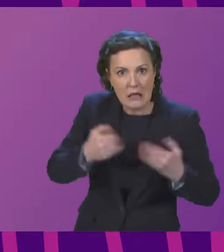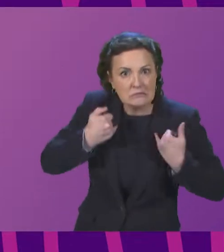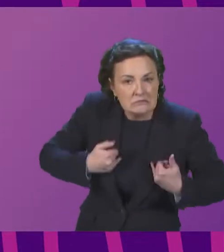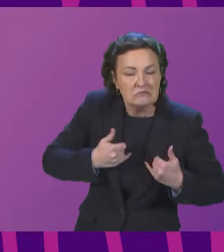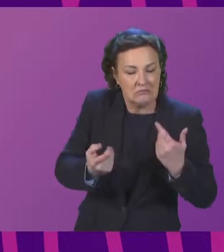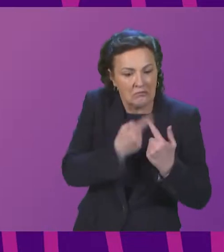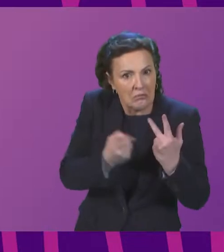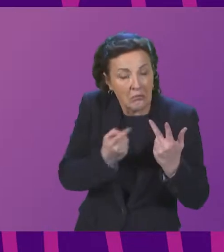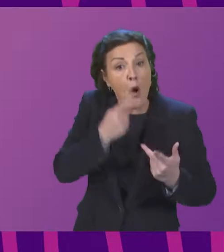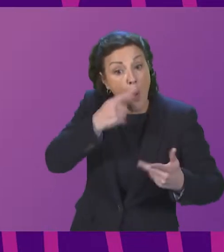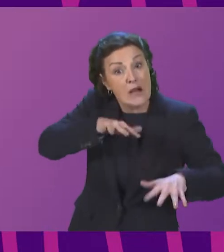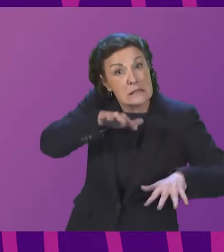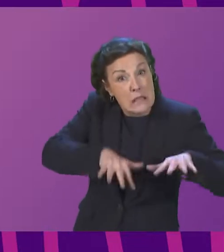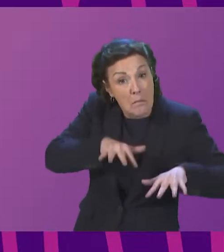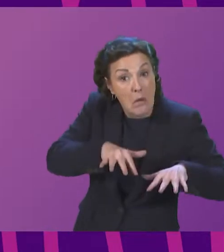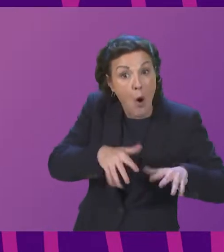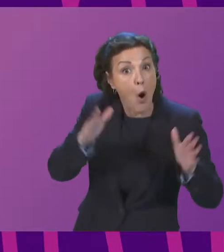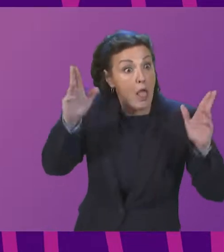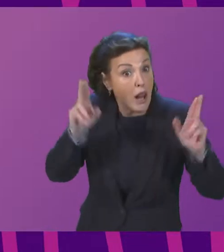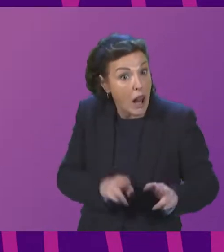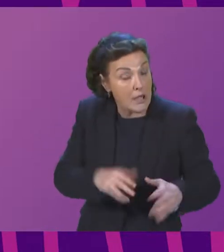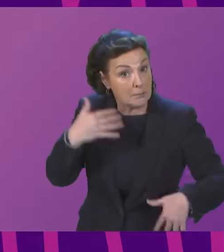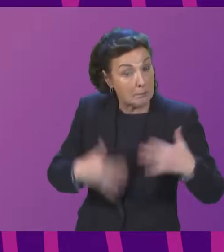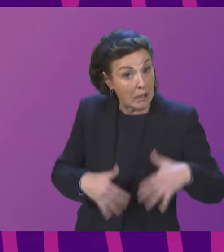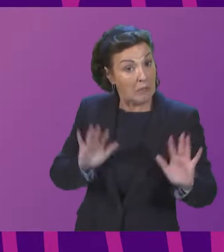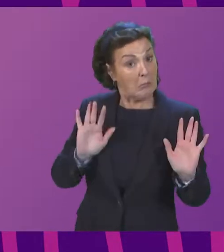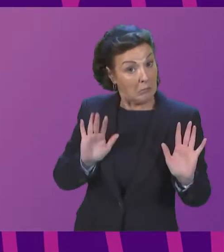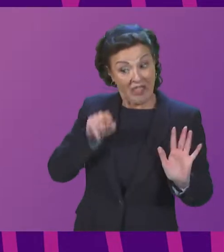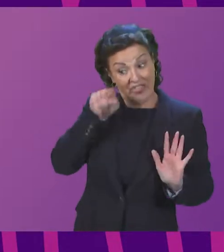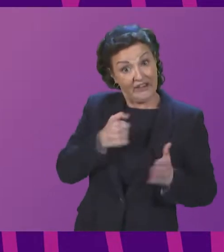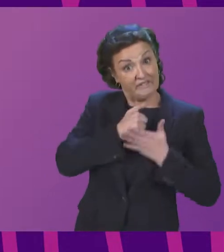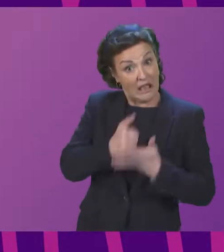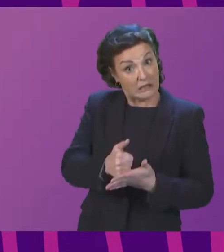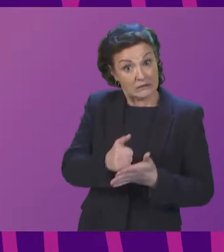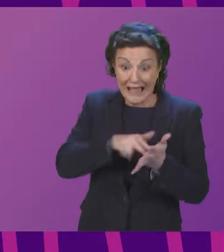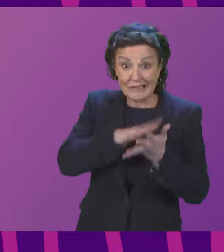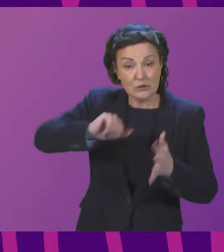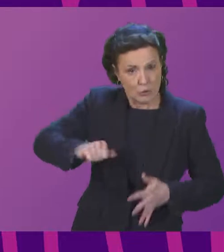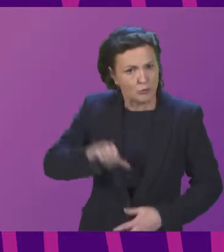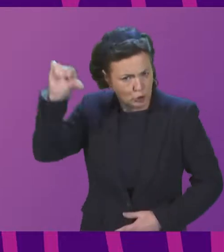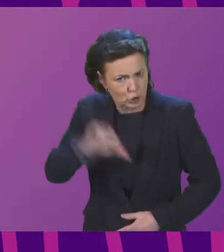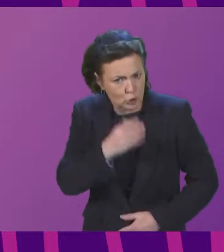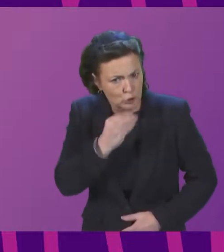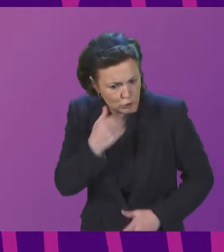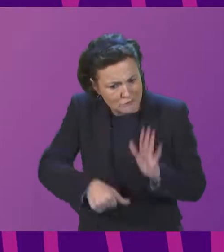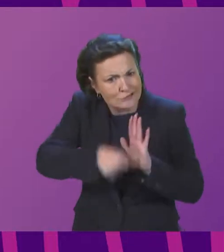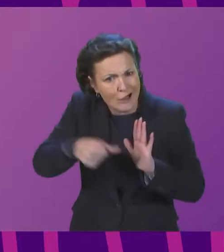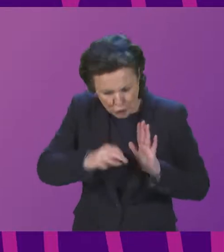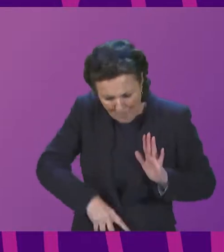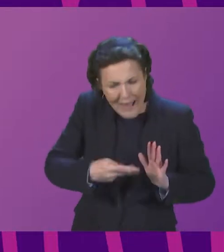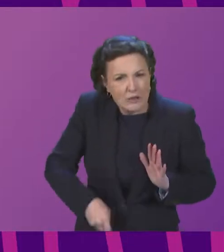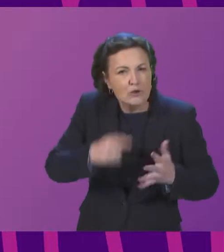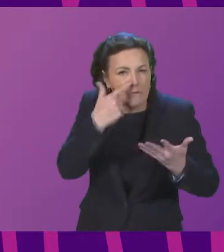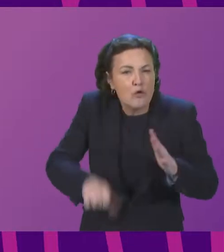similar or lower risk of chronic pain. The advice for NHS Scotland was therefore that surgical mesh should be used in elective repairs in